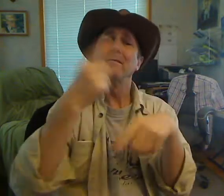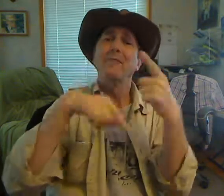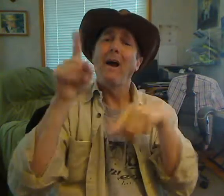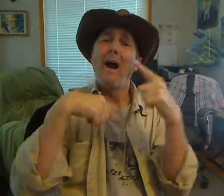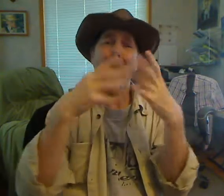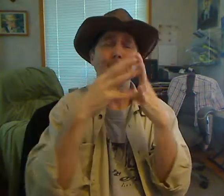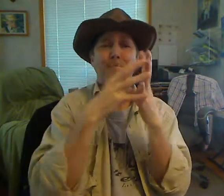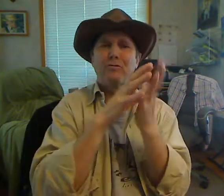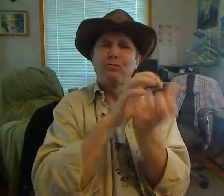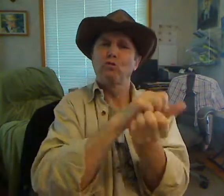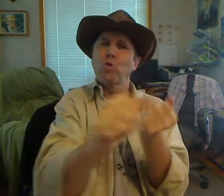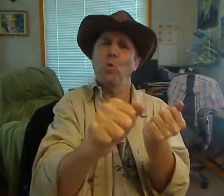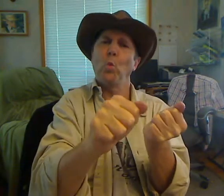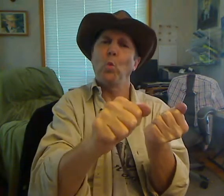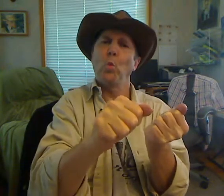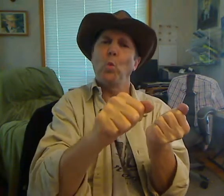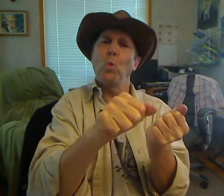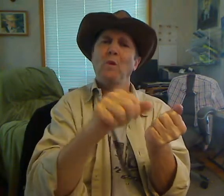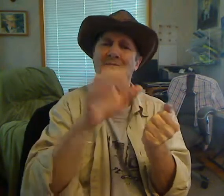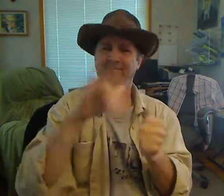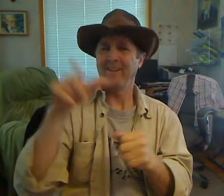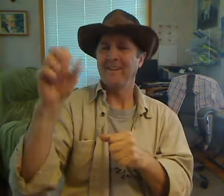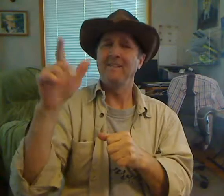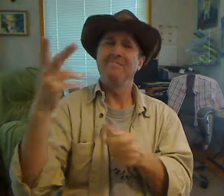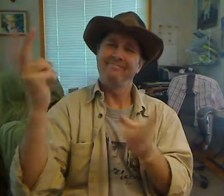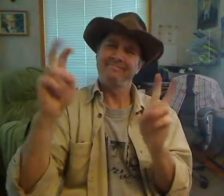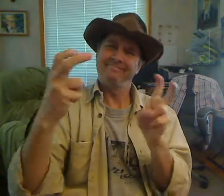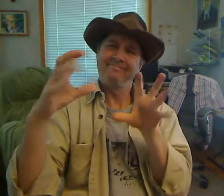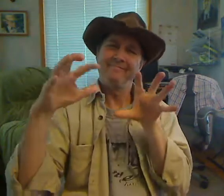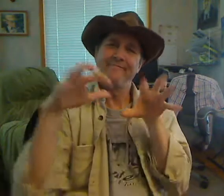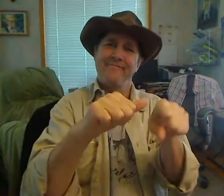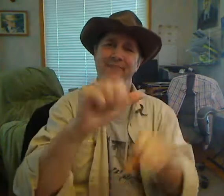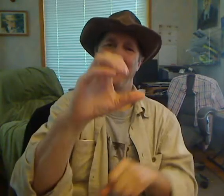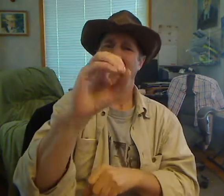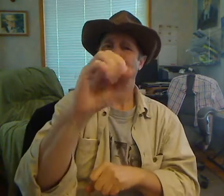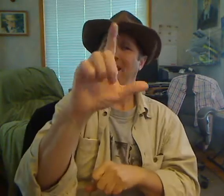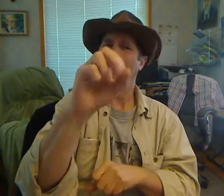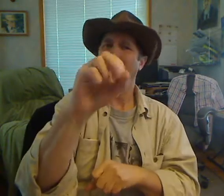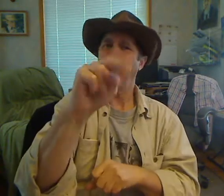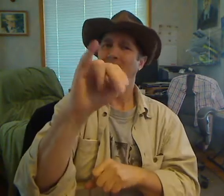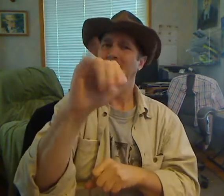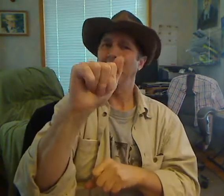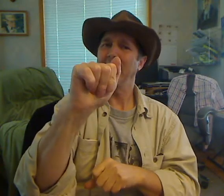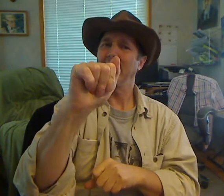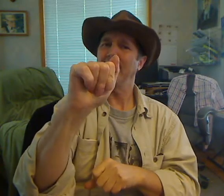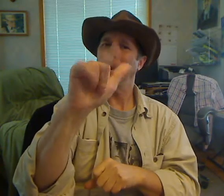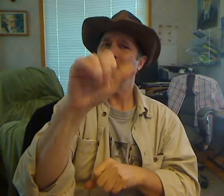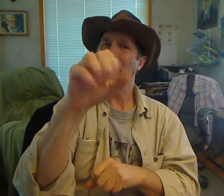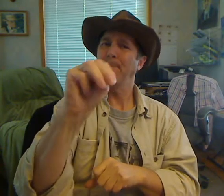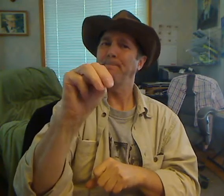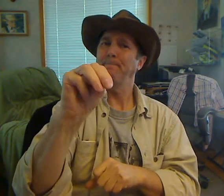extremely complicated. They're very difficult to prove. Can you tell us what the main challenges that lie ahead for the prosecution?